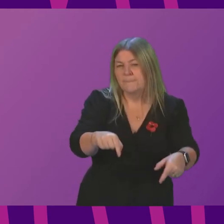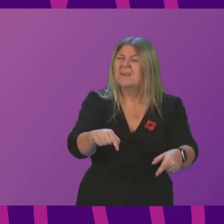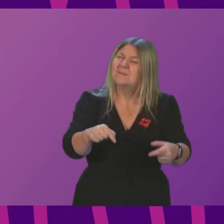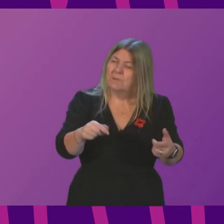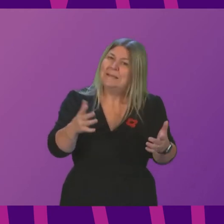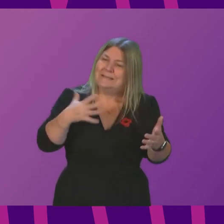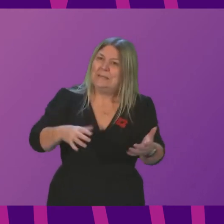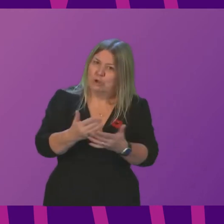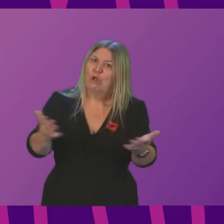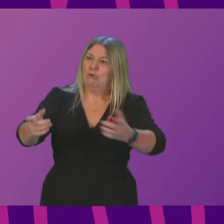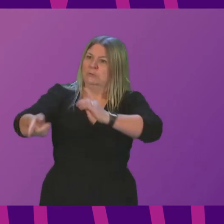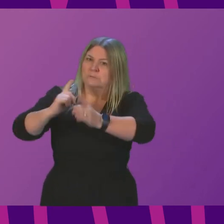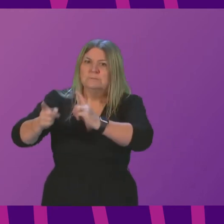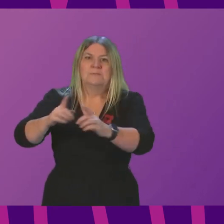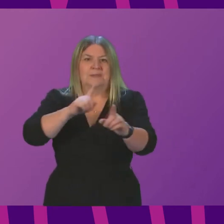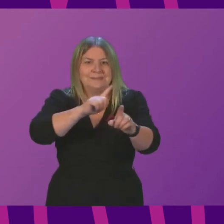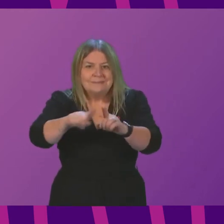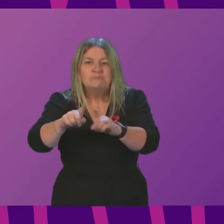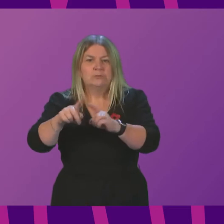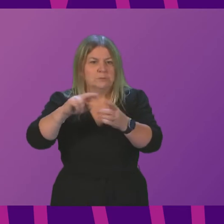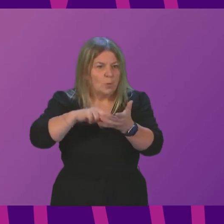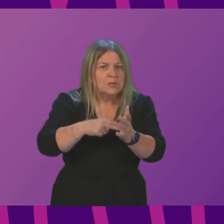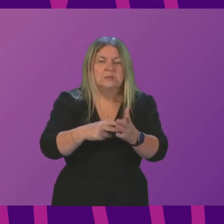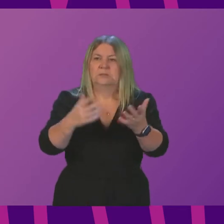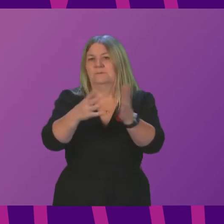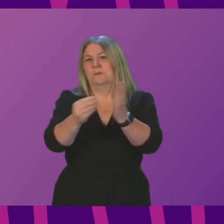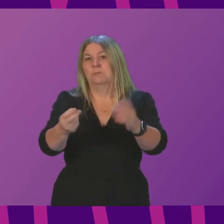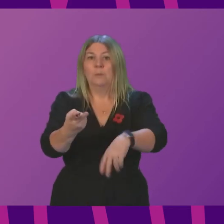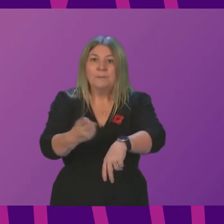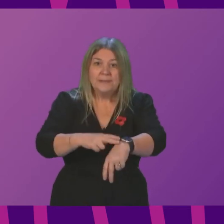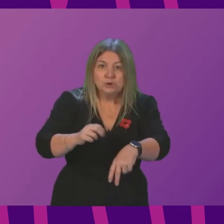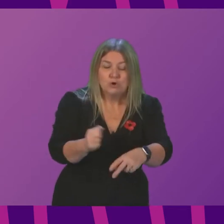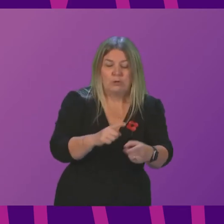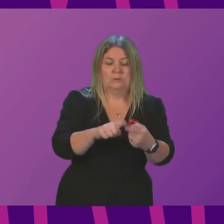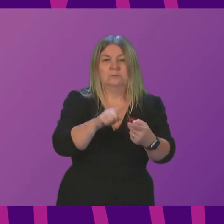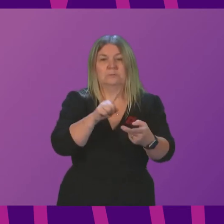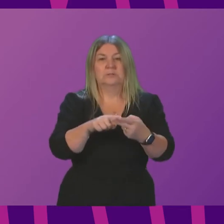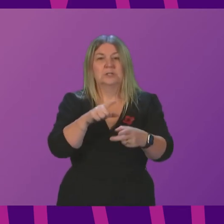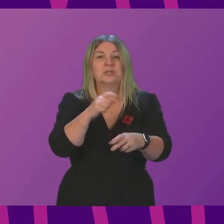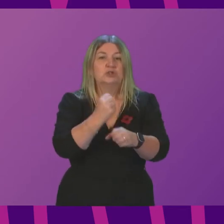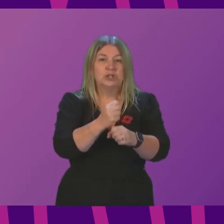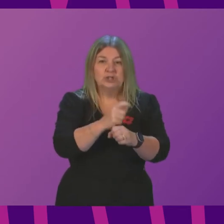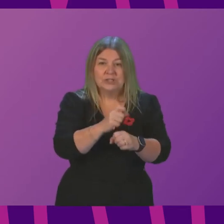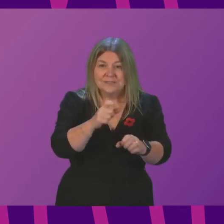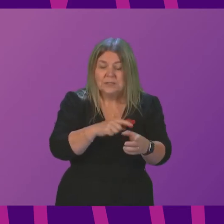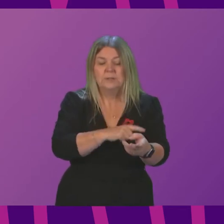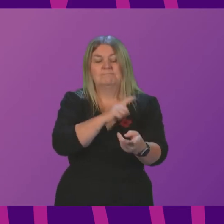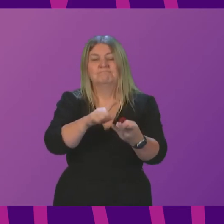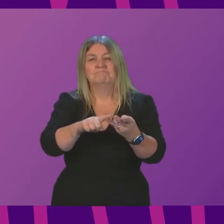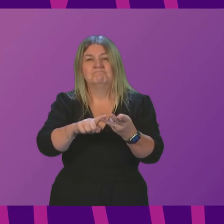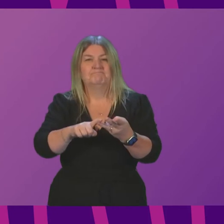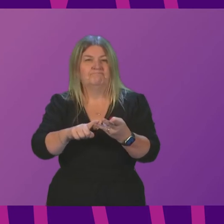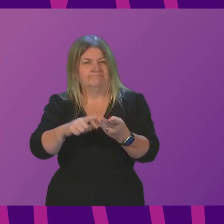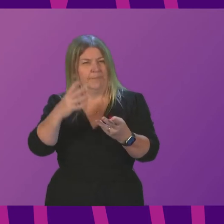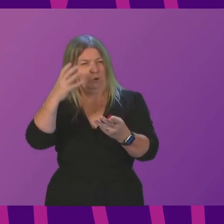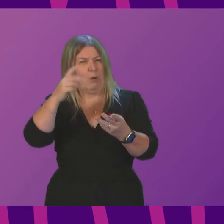with a range of different organisations, Police Scotland, NHS Greater Glasgow and Clyde, the Crown and